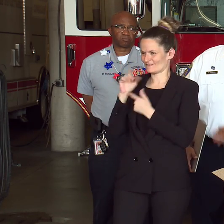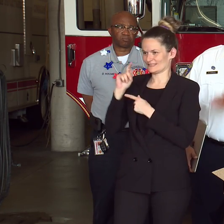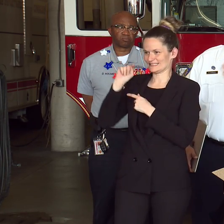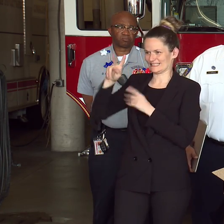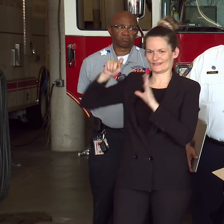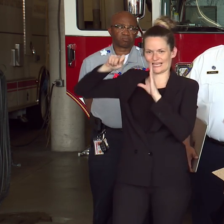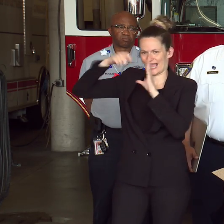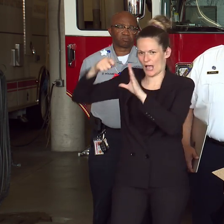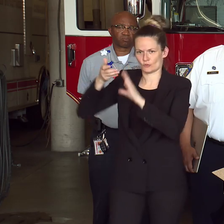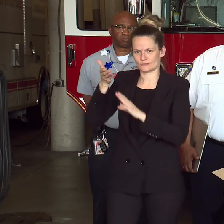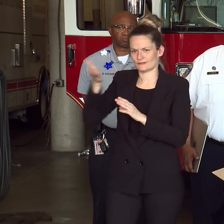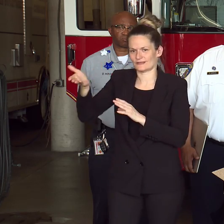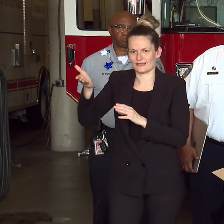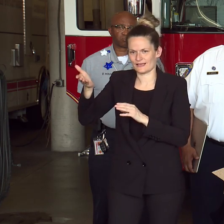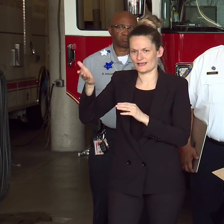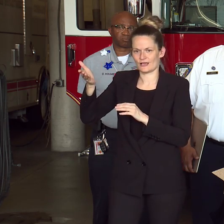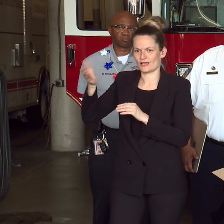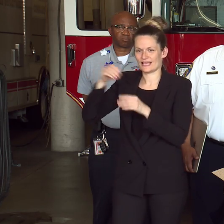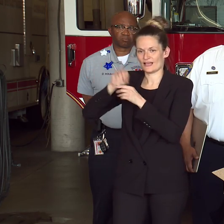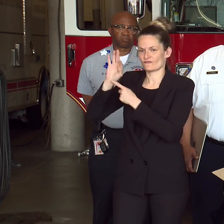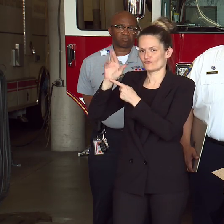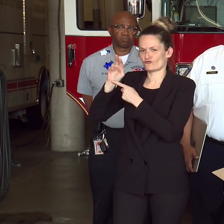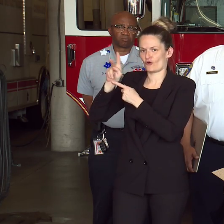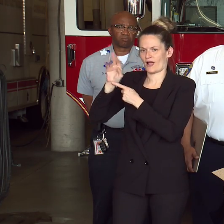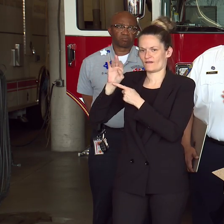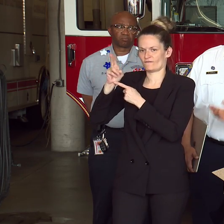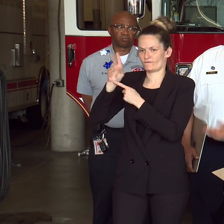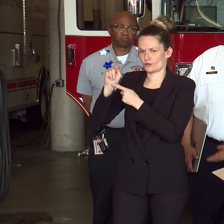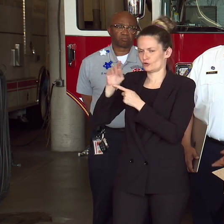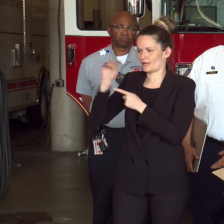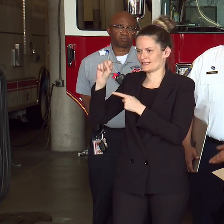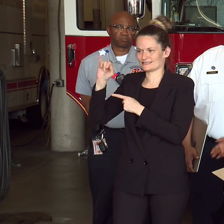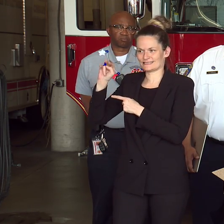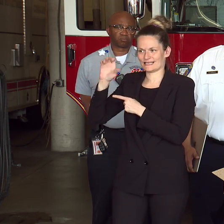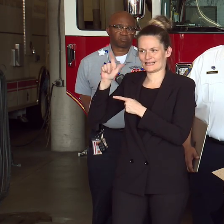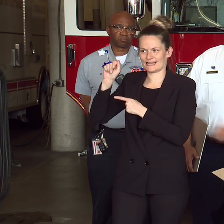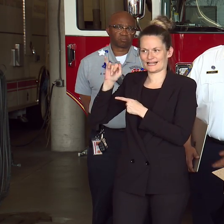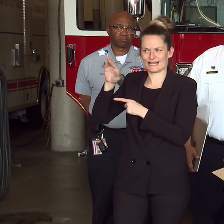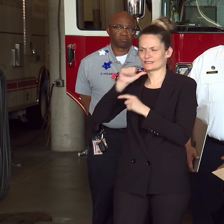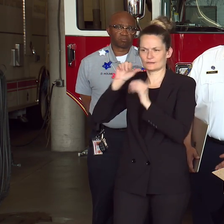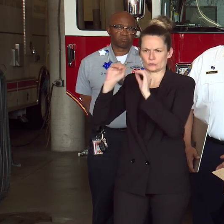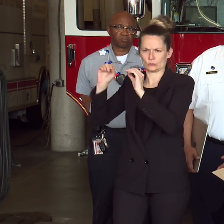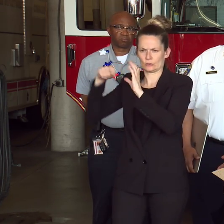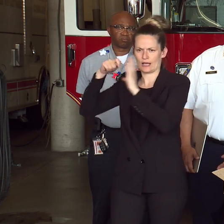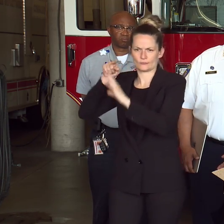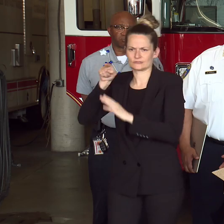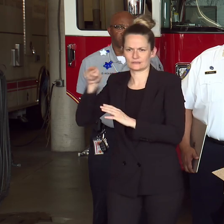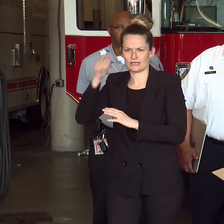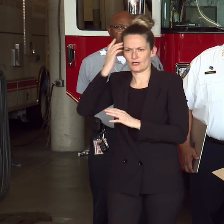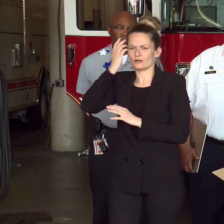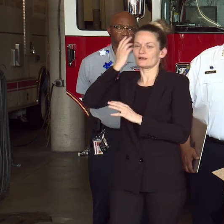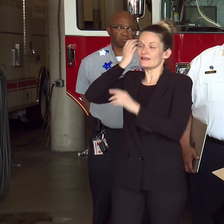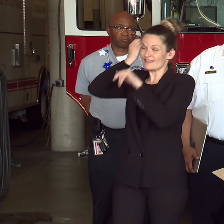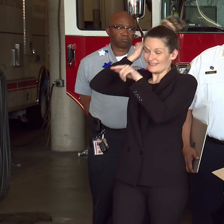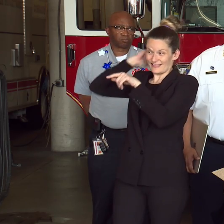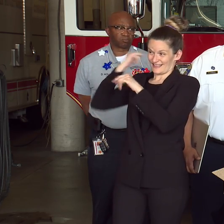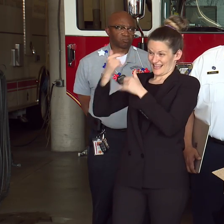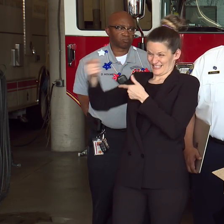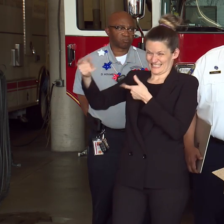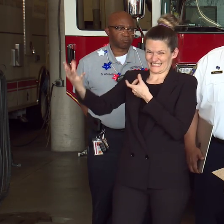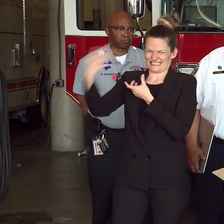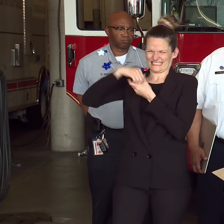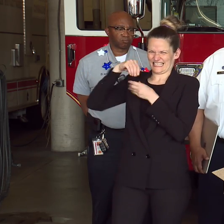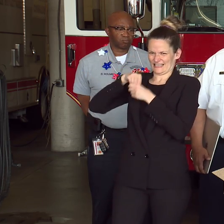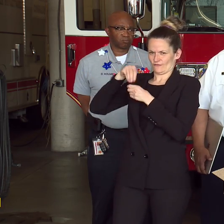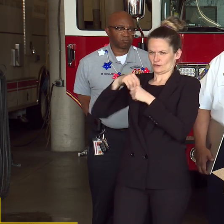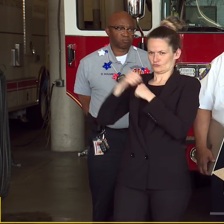Sinclair. And that's a whole other discussion about infrastructure that's needed on the ground that's not there yet. But I'll let the commissioner speak